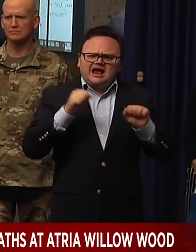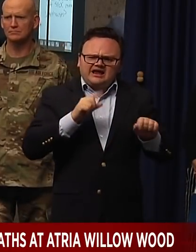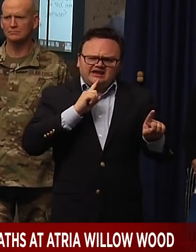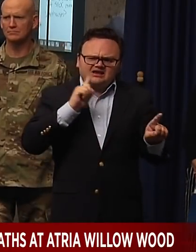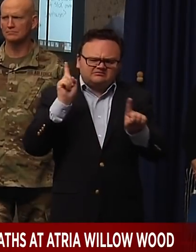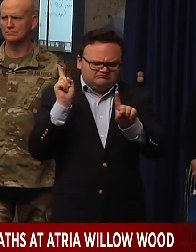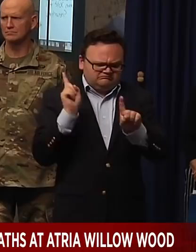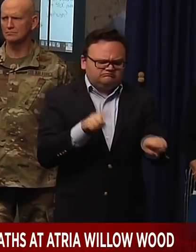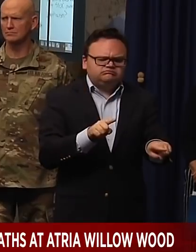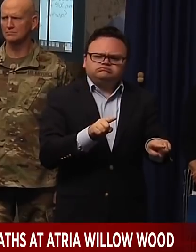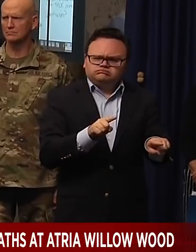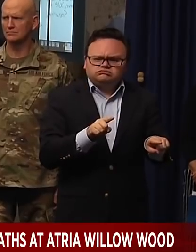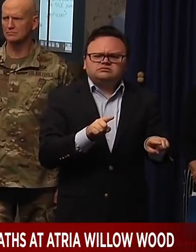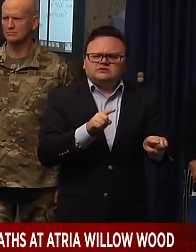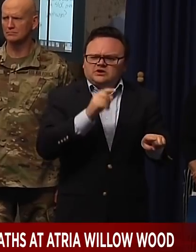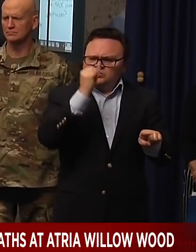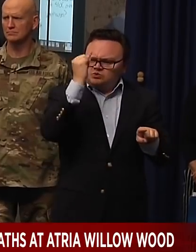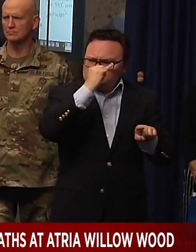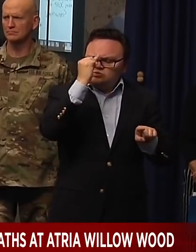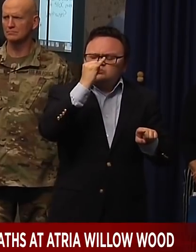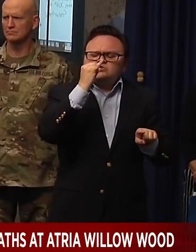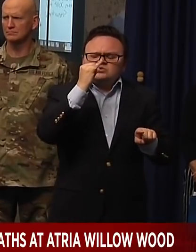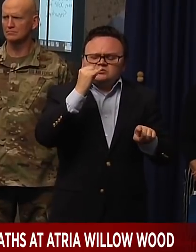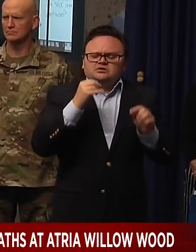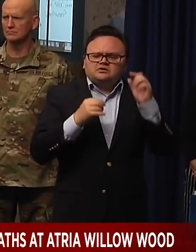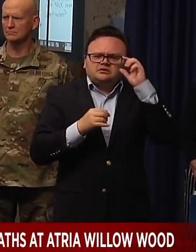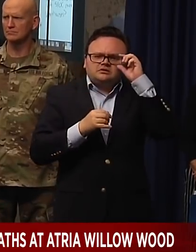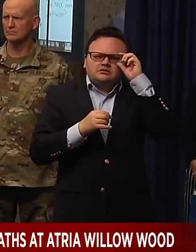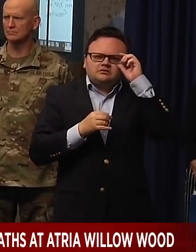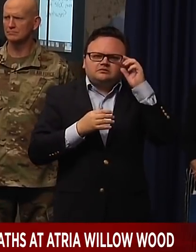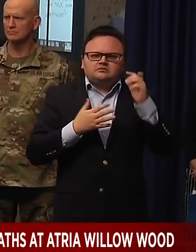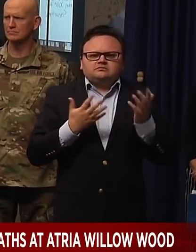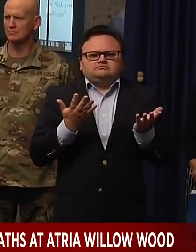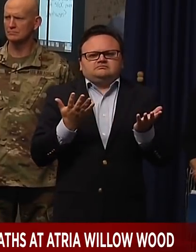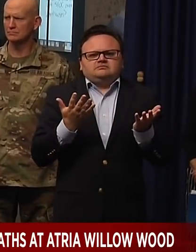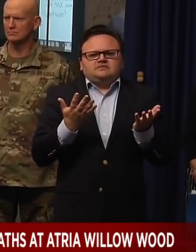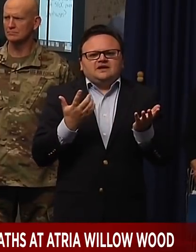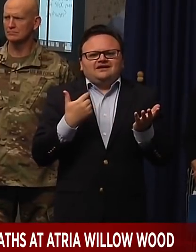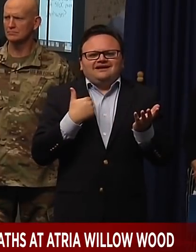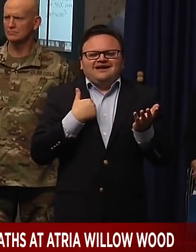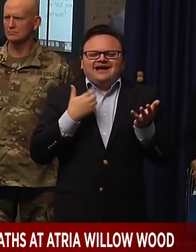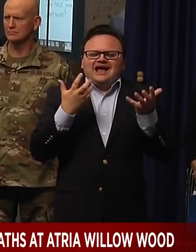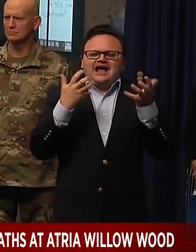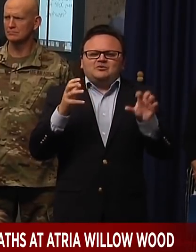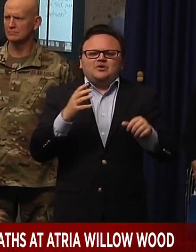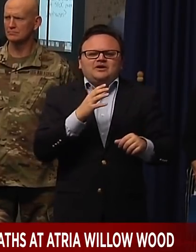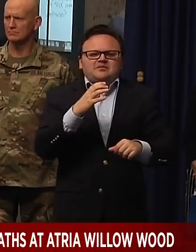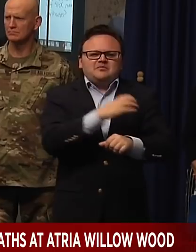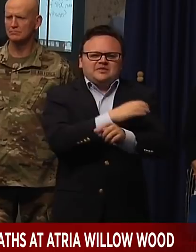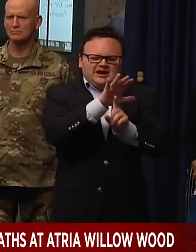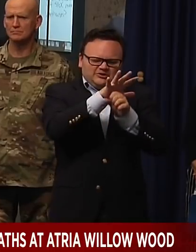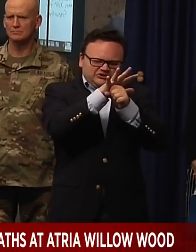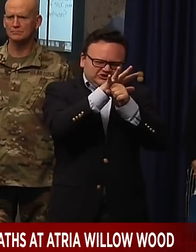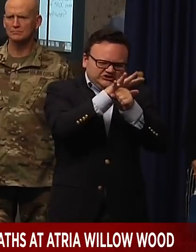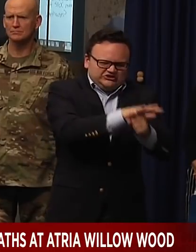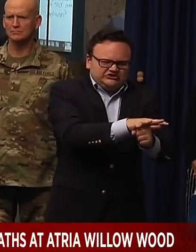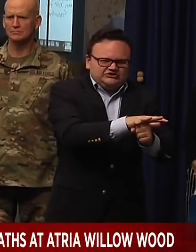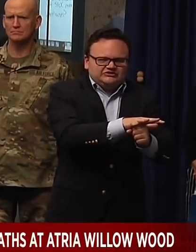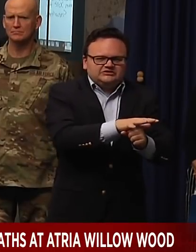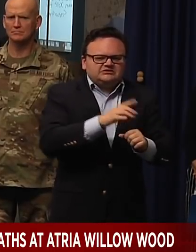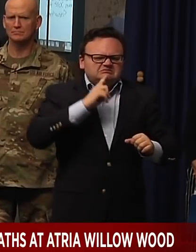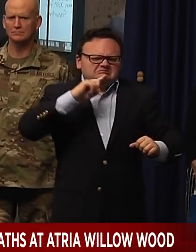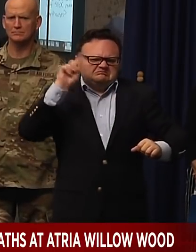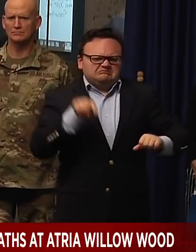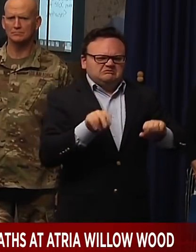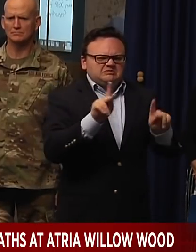serious police powers. I'm not somebody that likes necessarily wielding that. I don't want to tell anyone what to do.